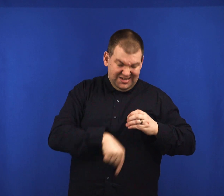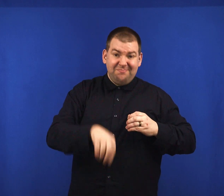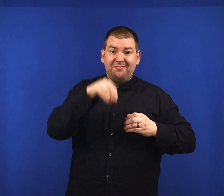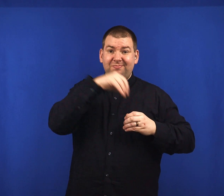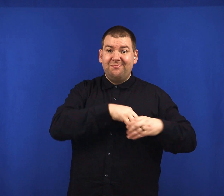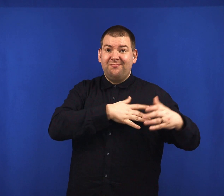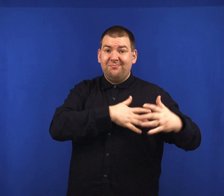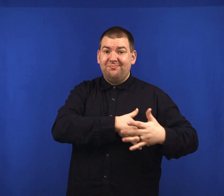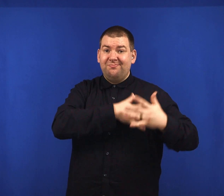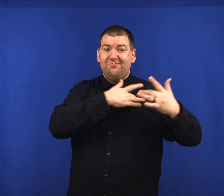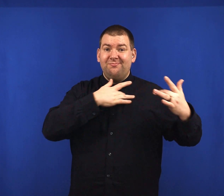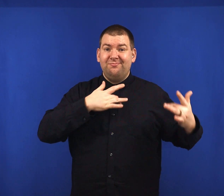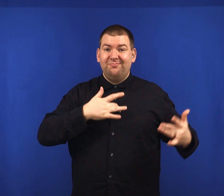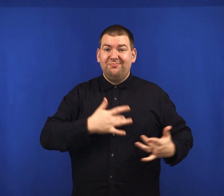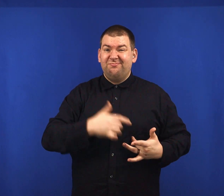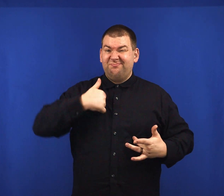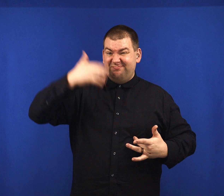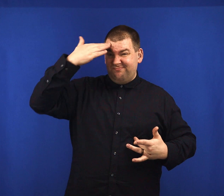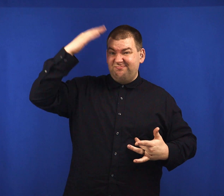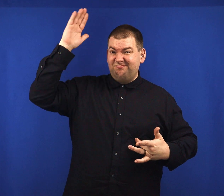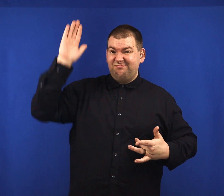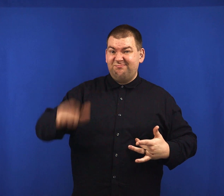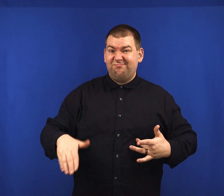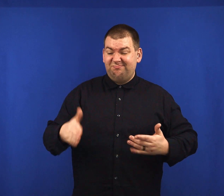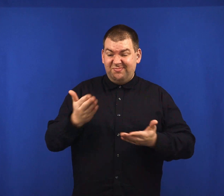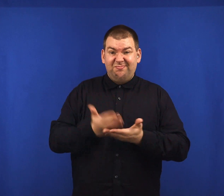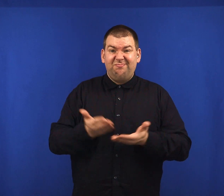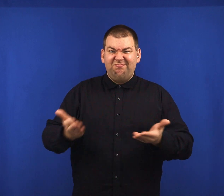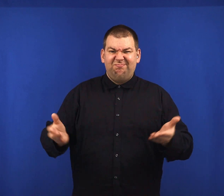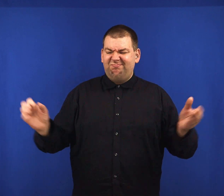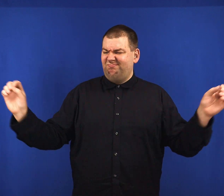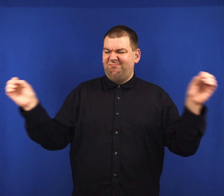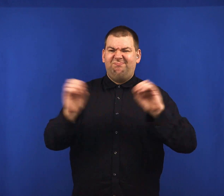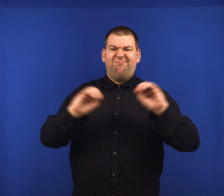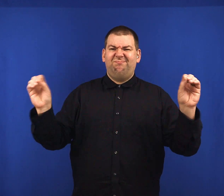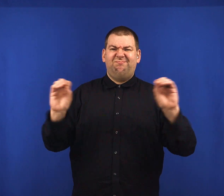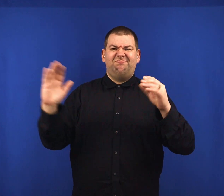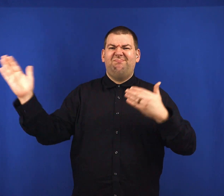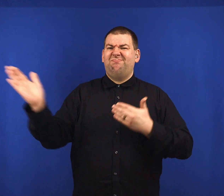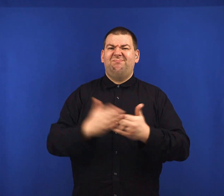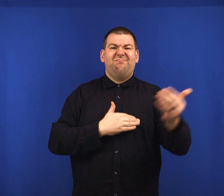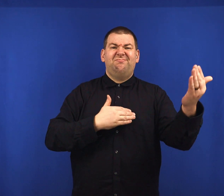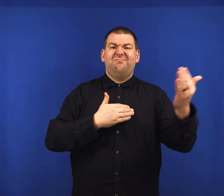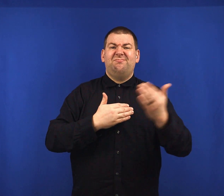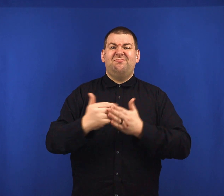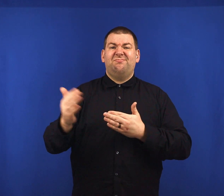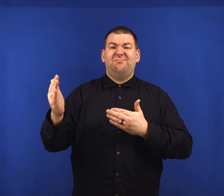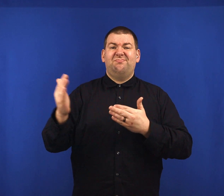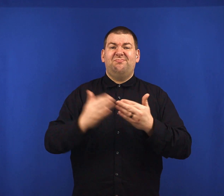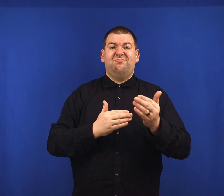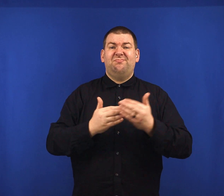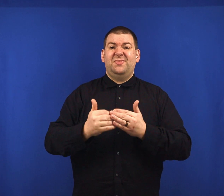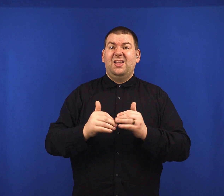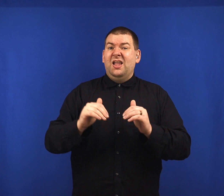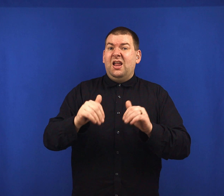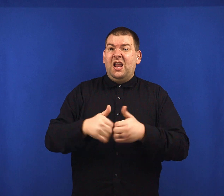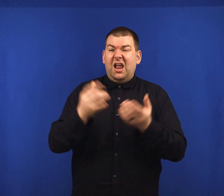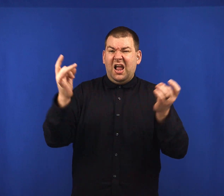I know. See it just doesn't matter how